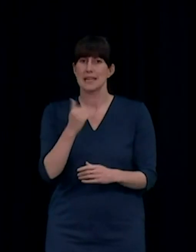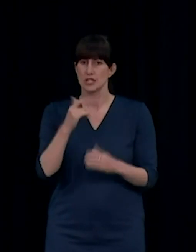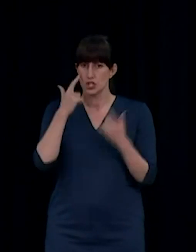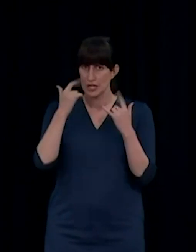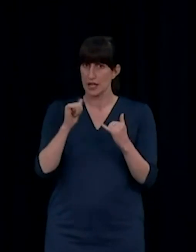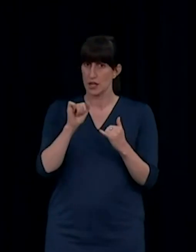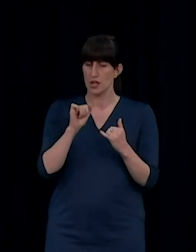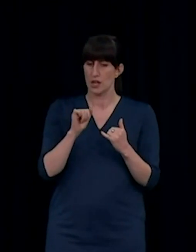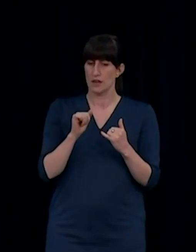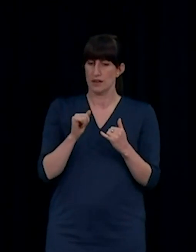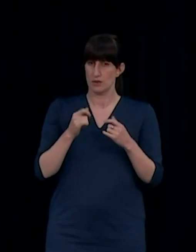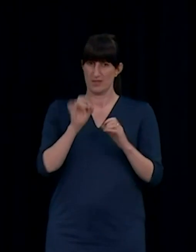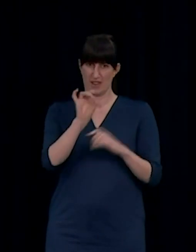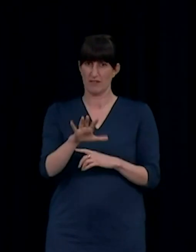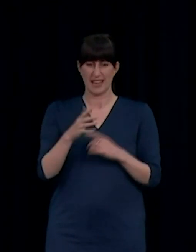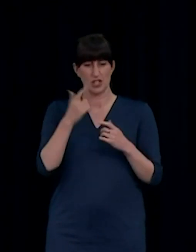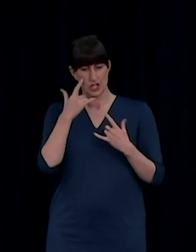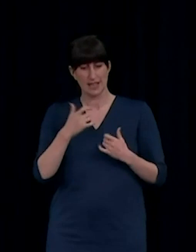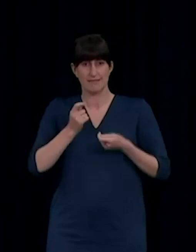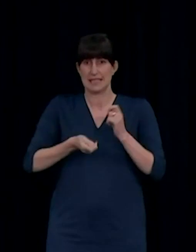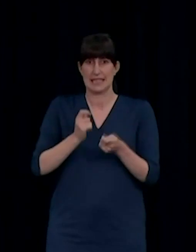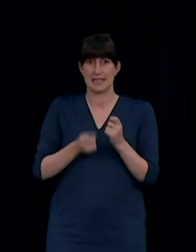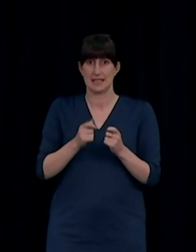any symptoms, remember isolate and get a test.